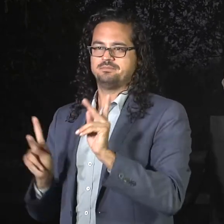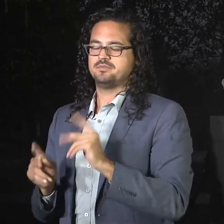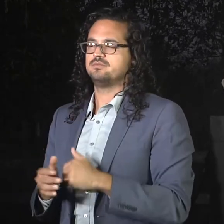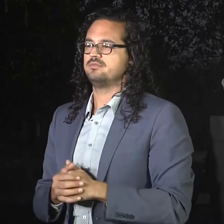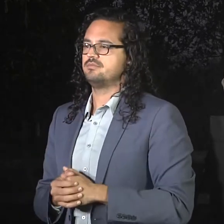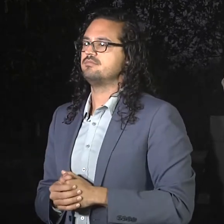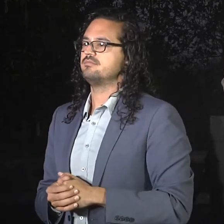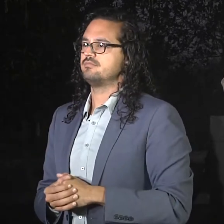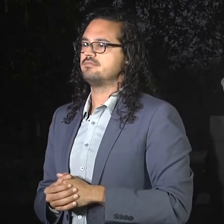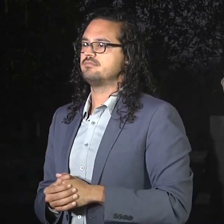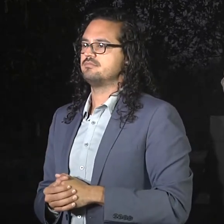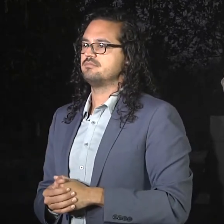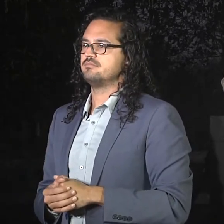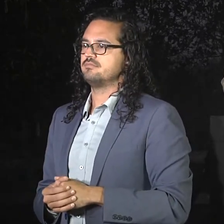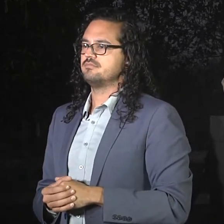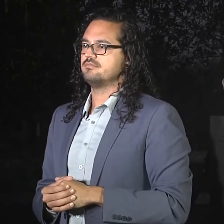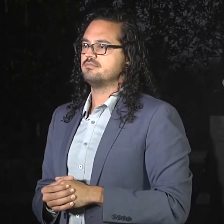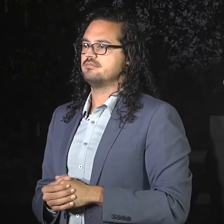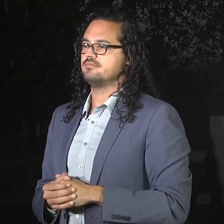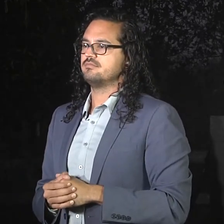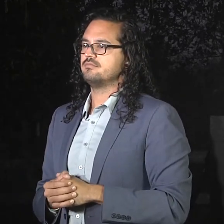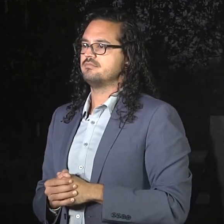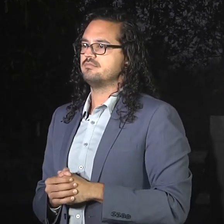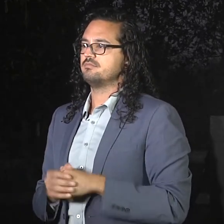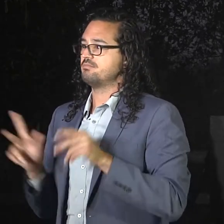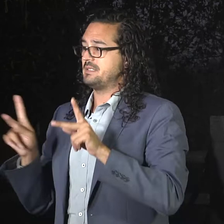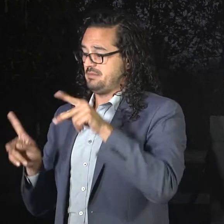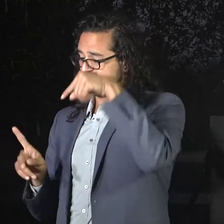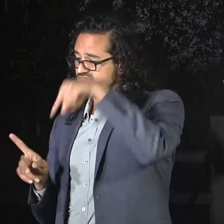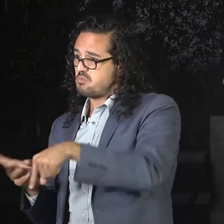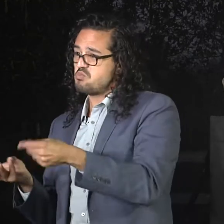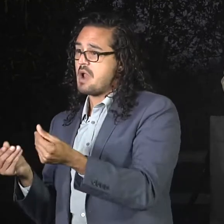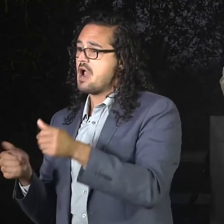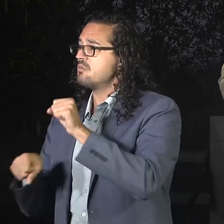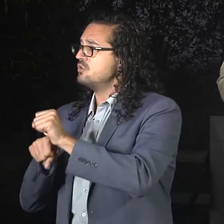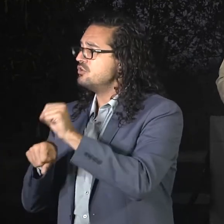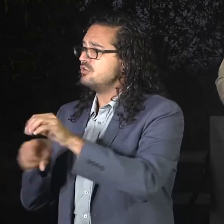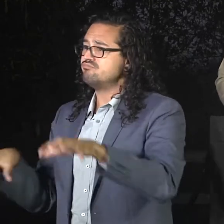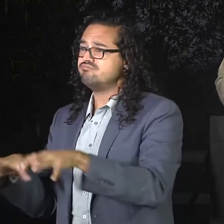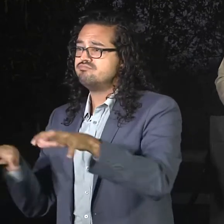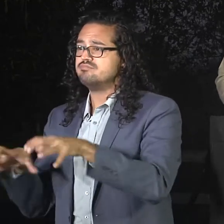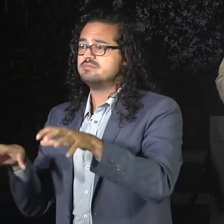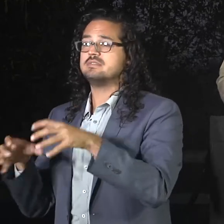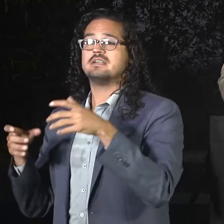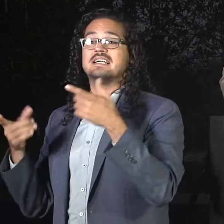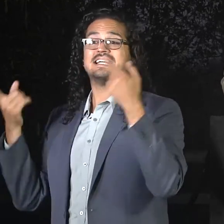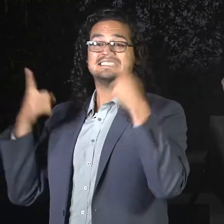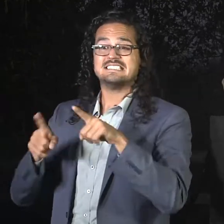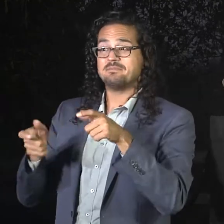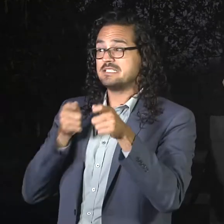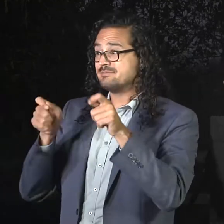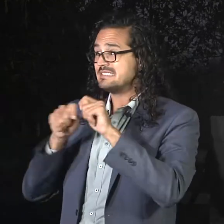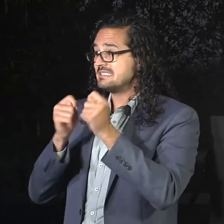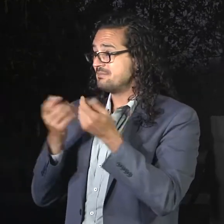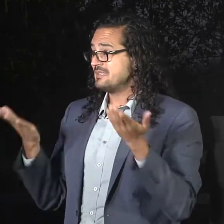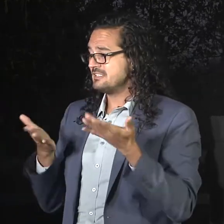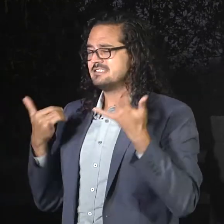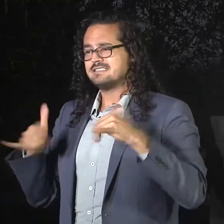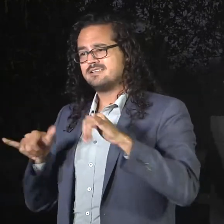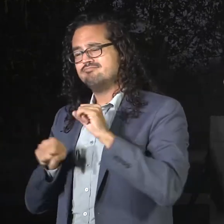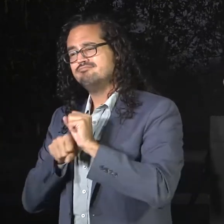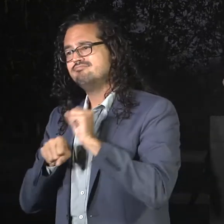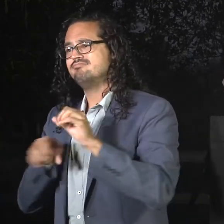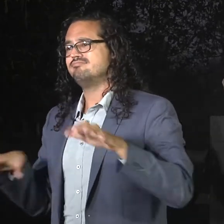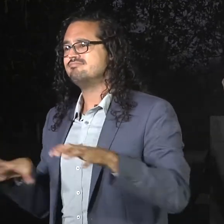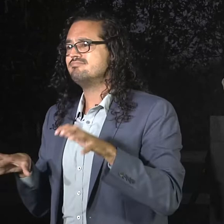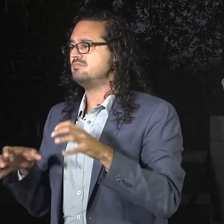Once again, the troops on the ground and the incident management team that are here, along with our cooperating agencies, both the sheriff departments from